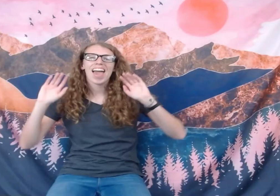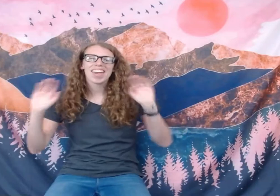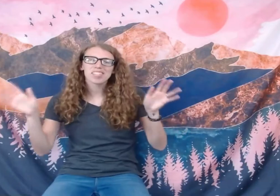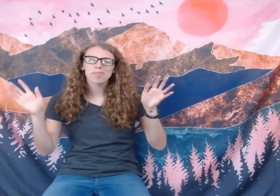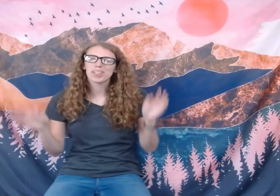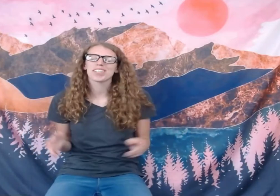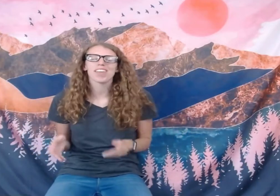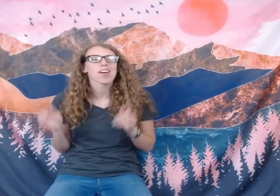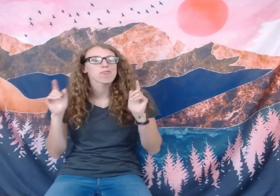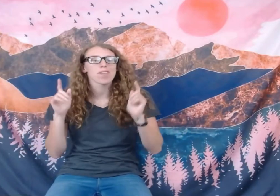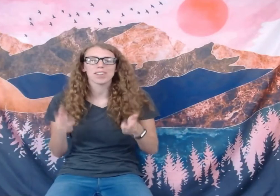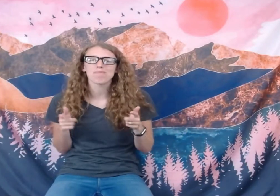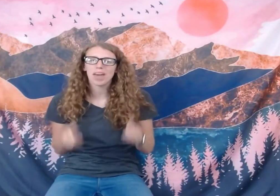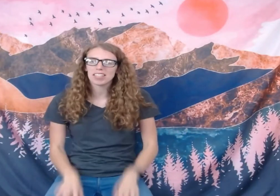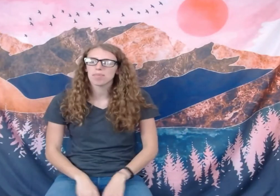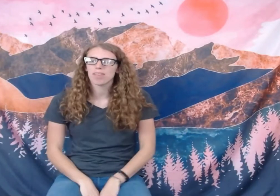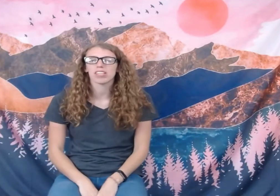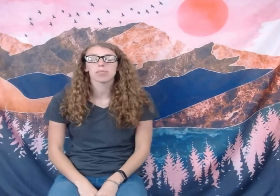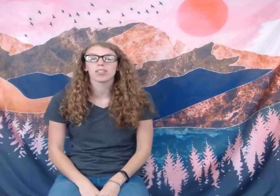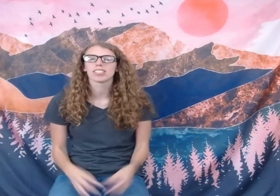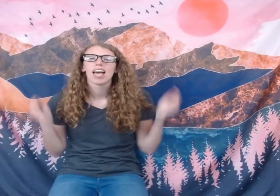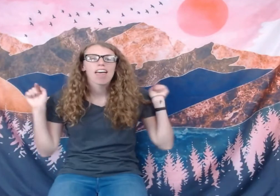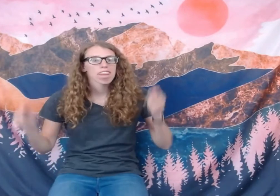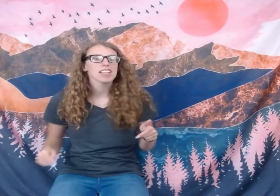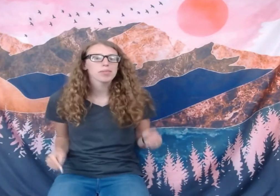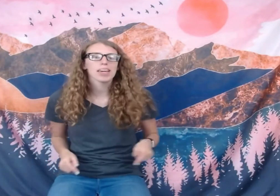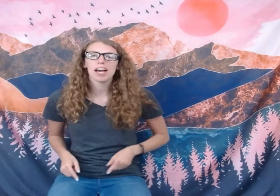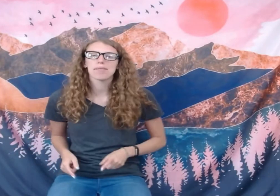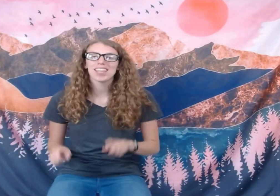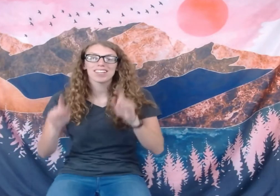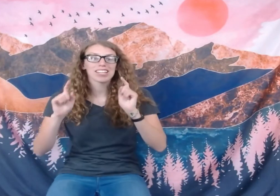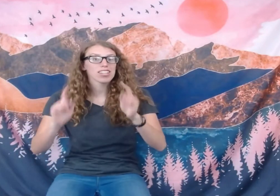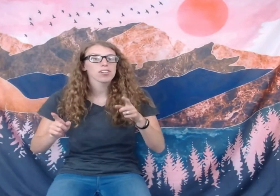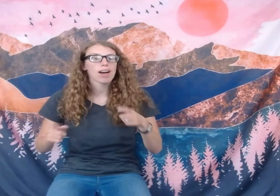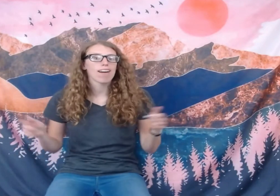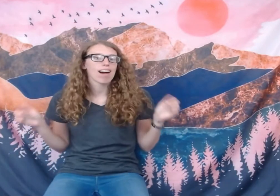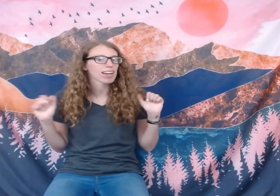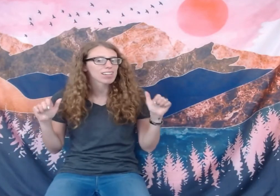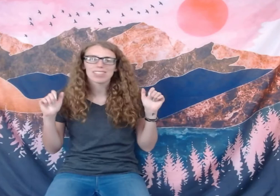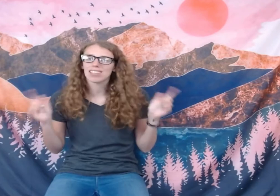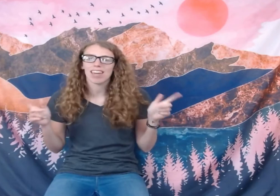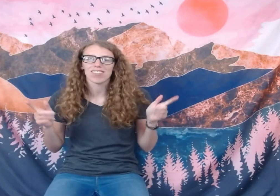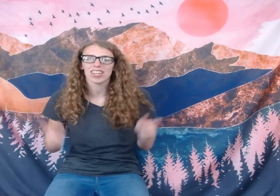Hey Explorers and welcome back to PIP Explorers. This week I'm telling you how I got into caving.